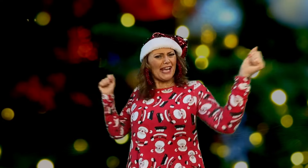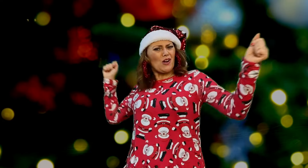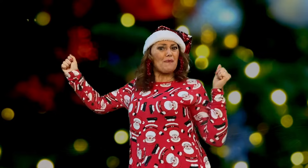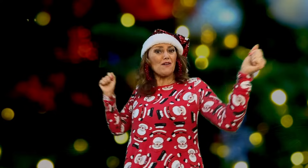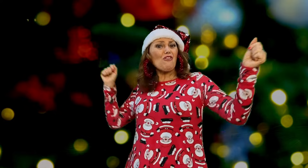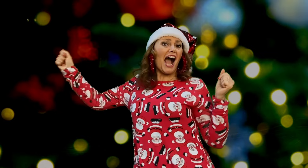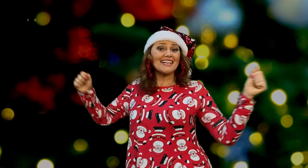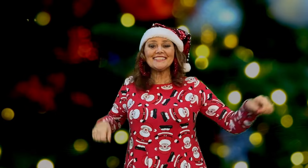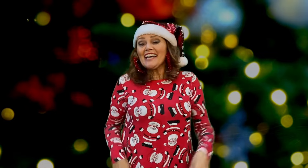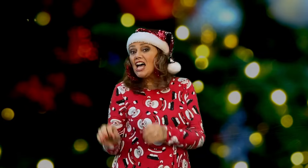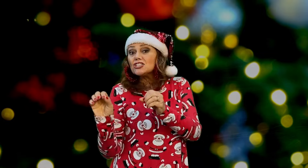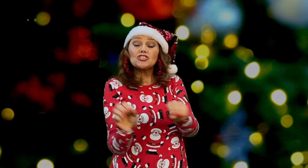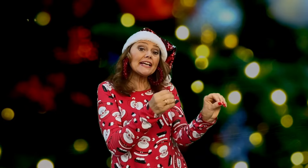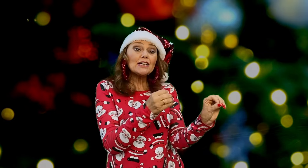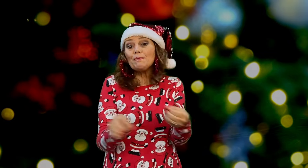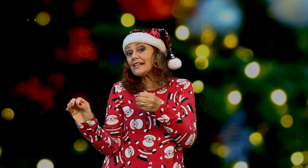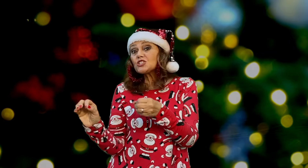Jingle Bells